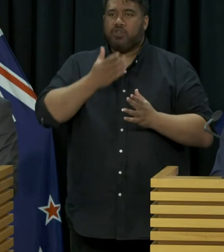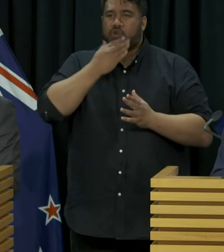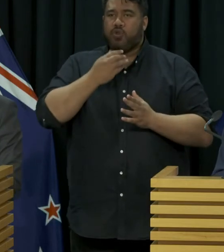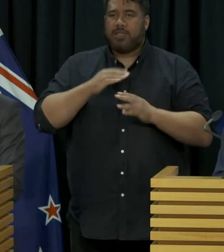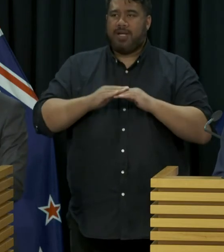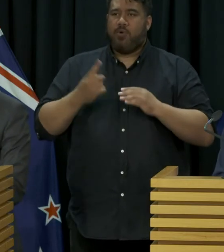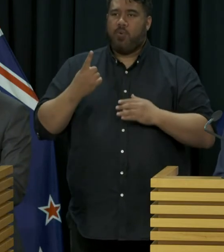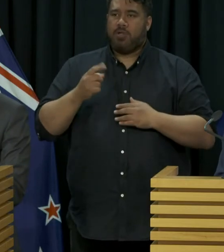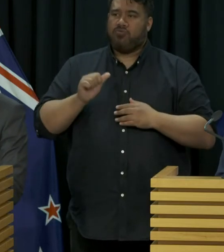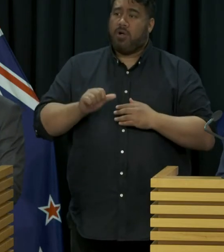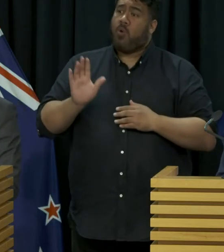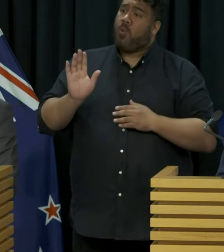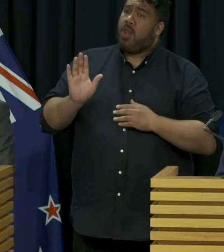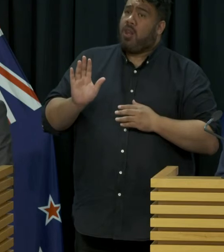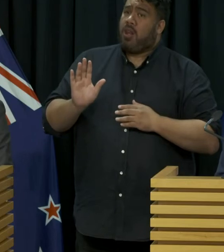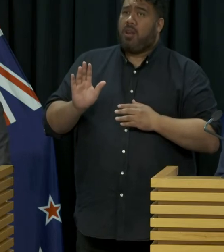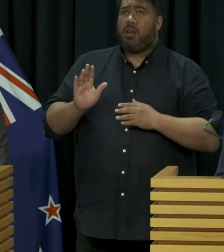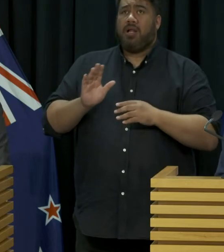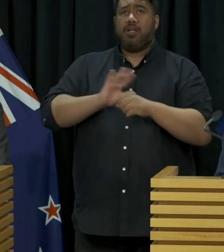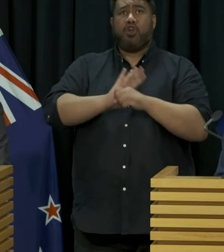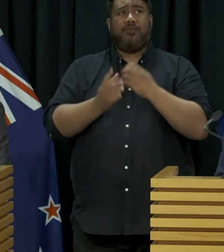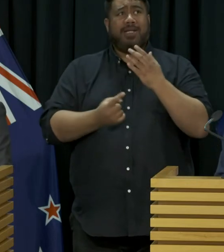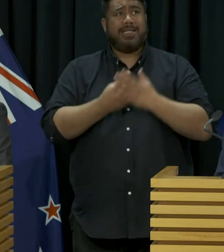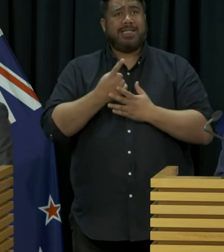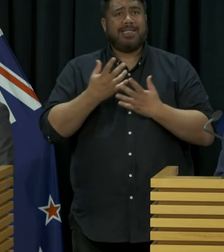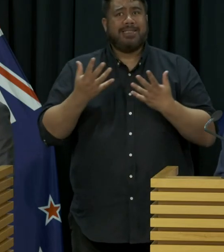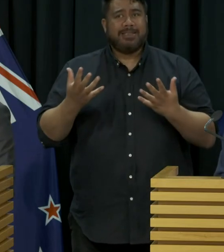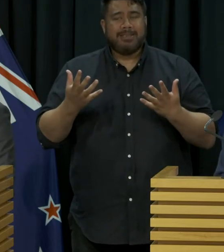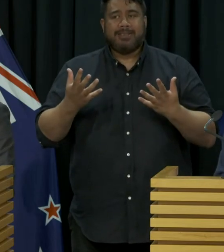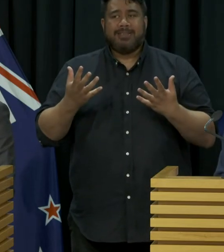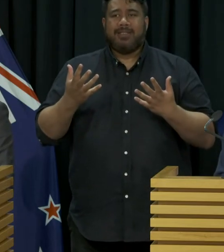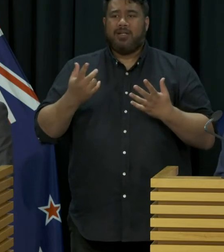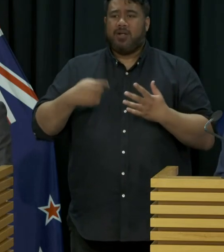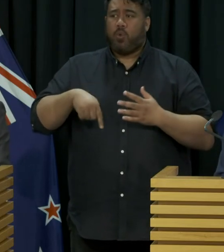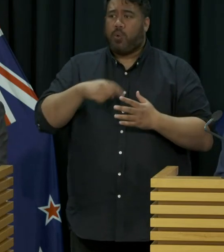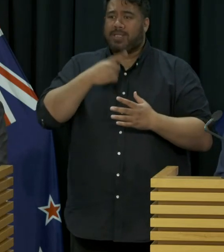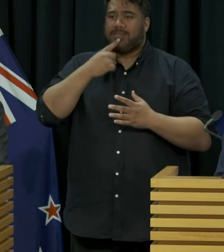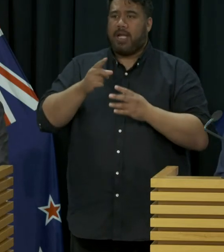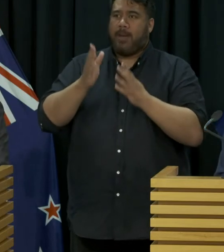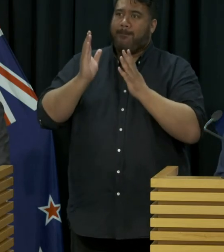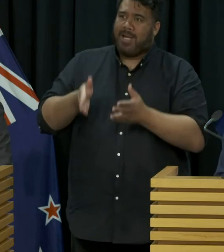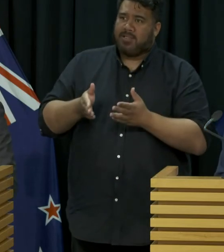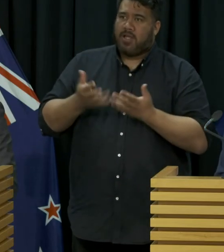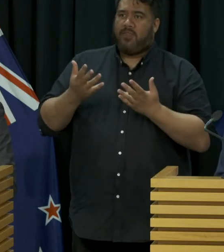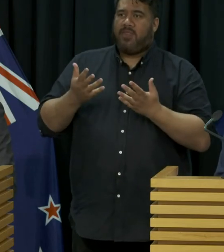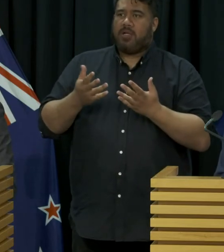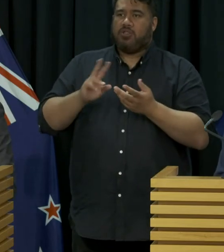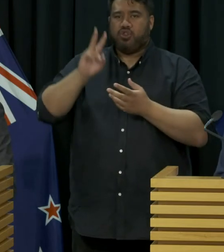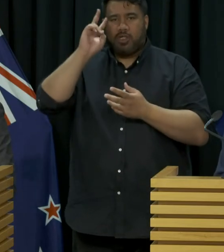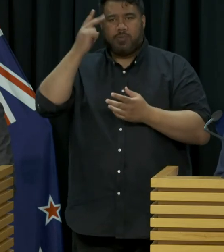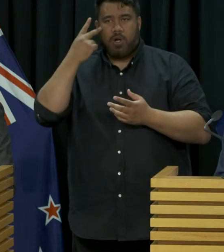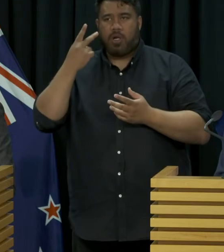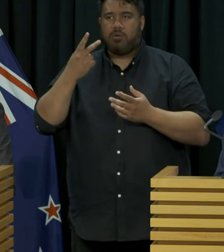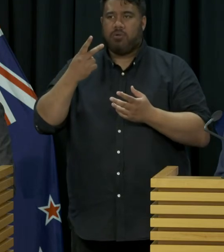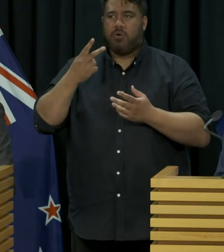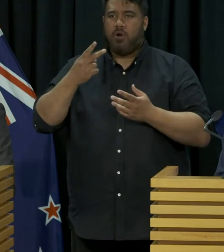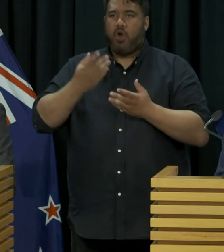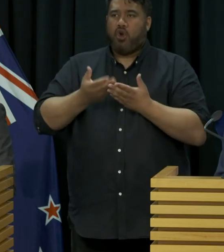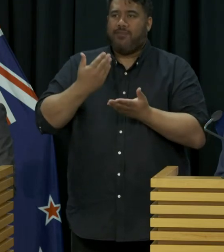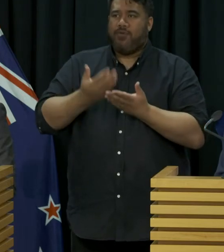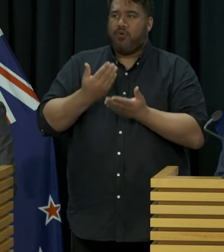so one of the dilemmas around COVID-19 is ruling things in and out you'll note that I very seldom rule things in and out